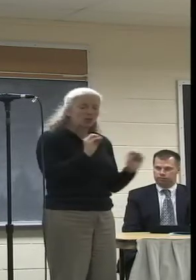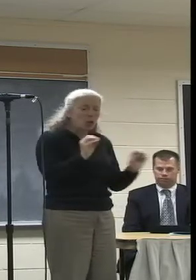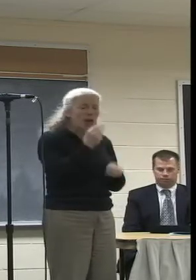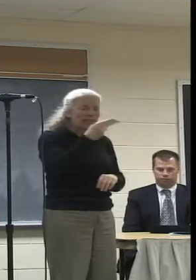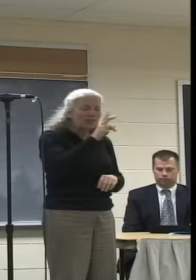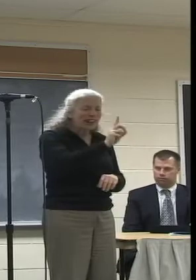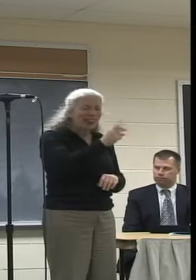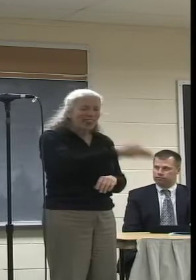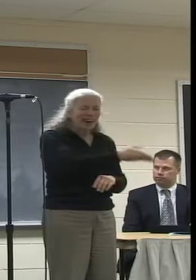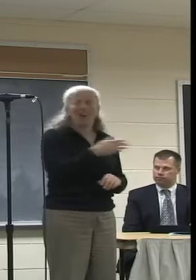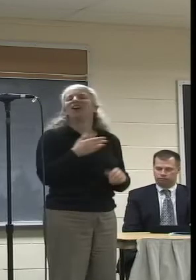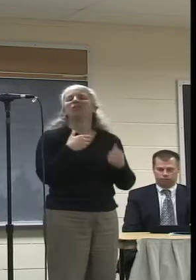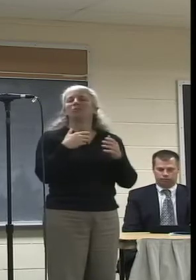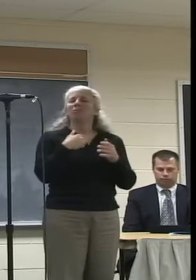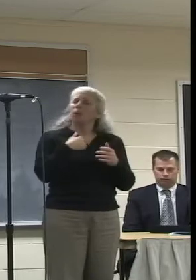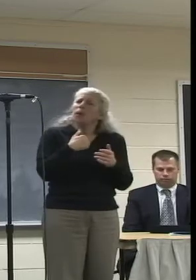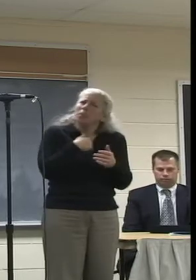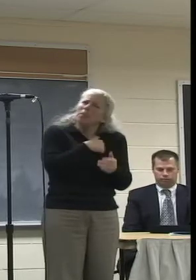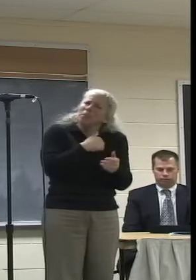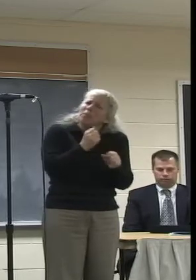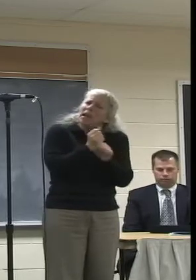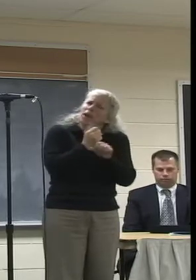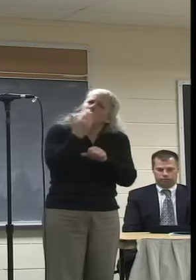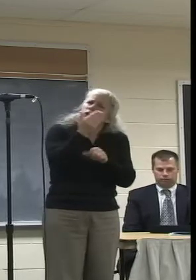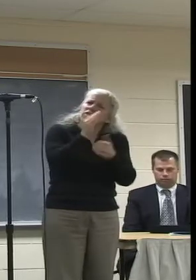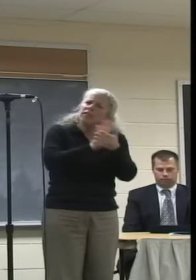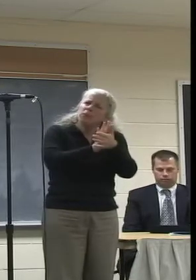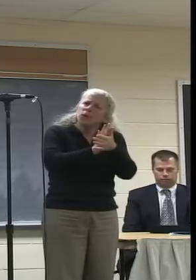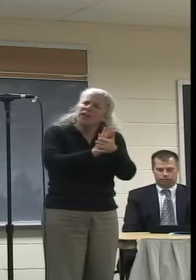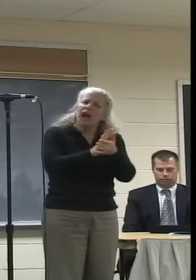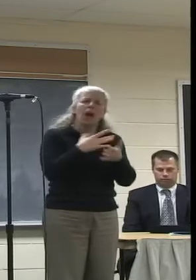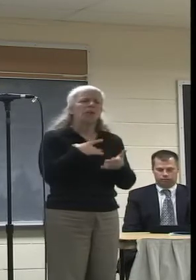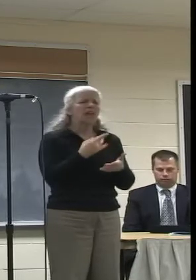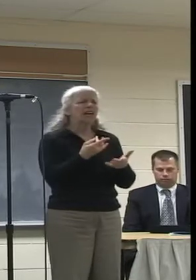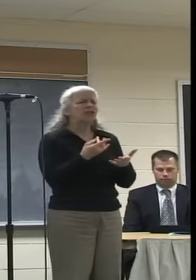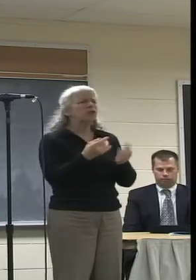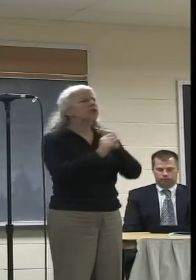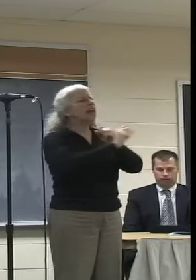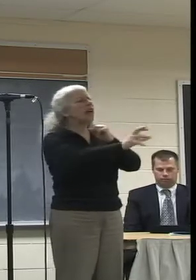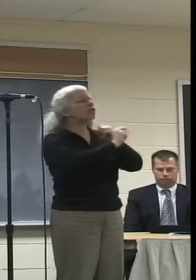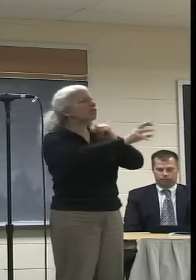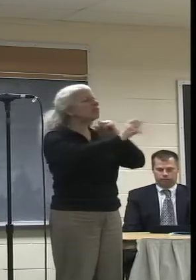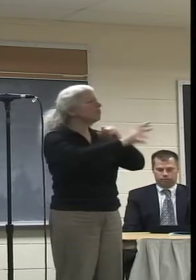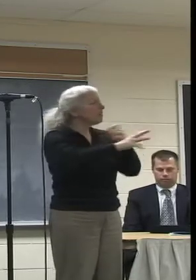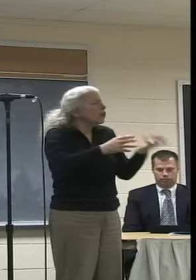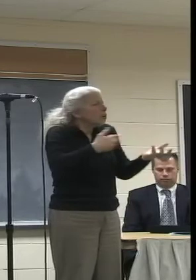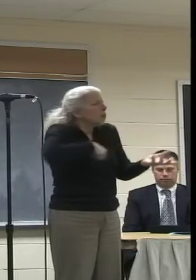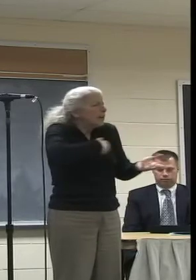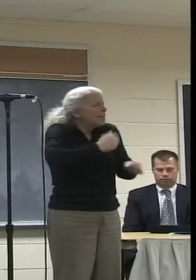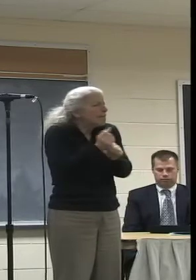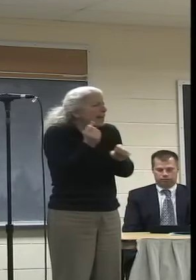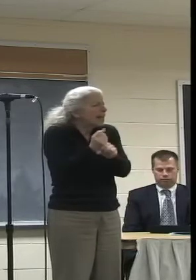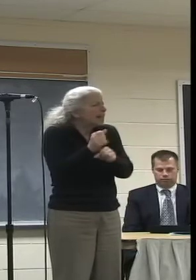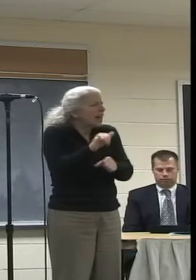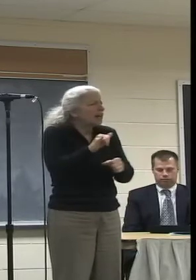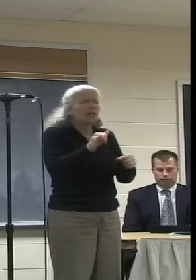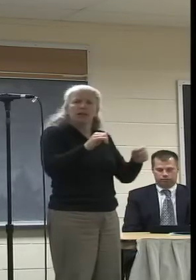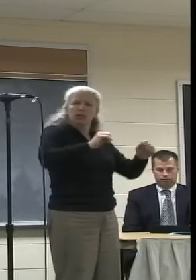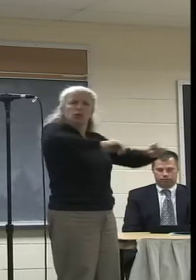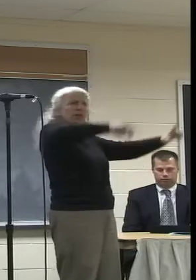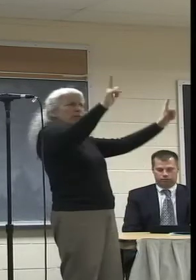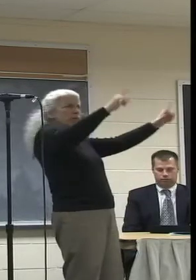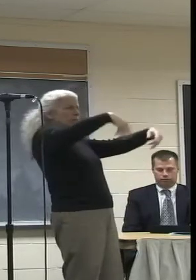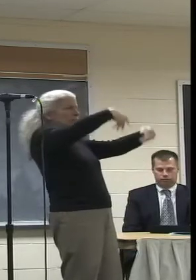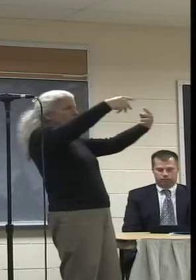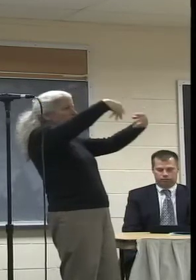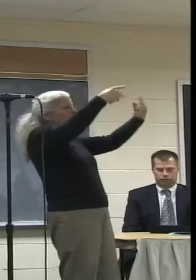nice video. It would be nice to have it known that it was made and a program guide that broke things down